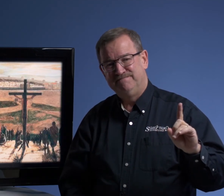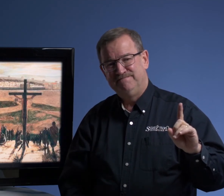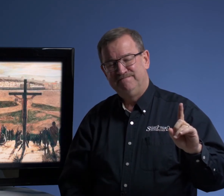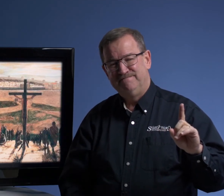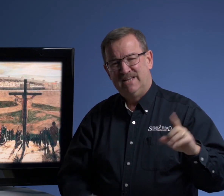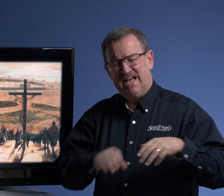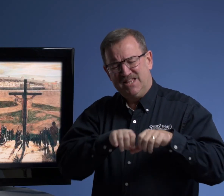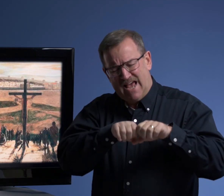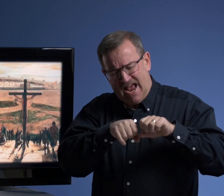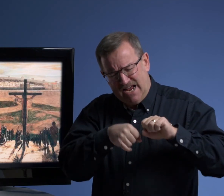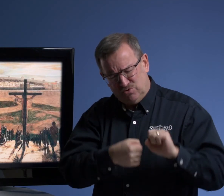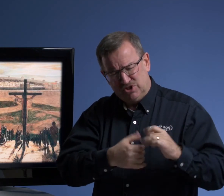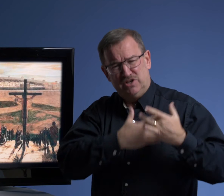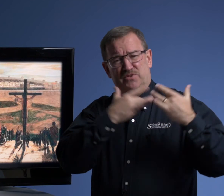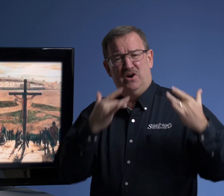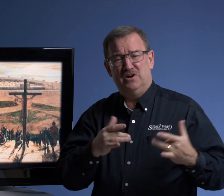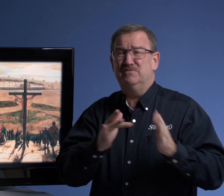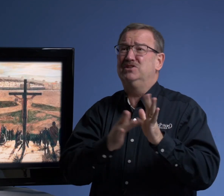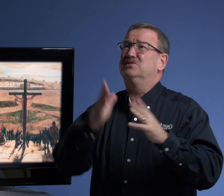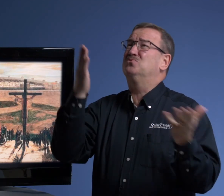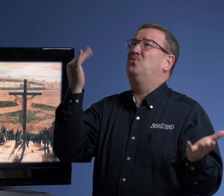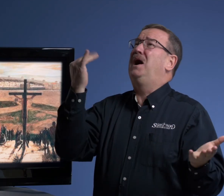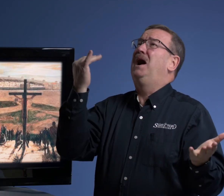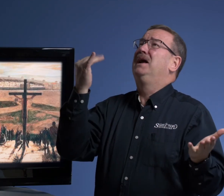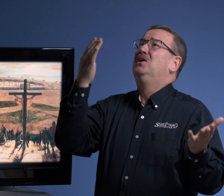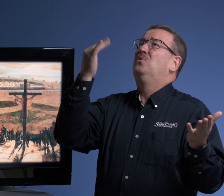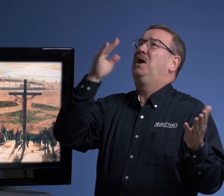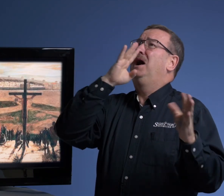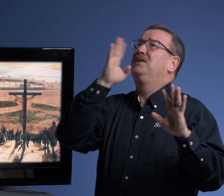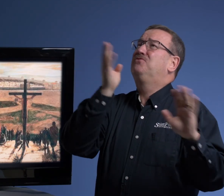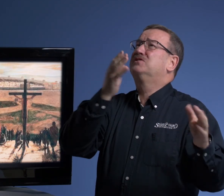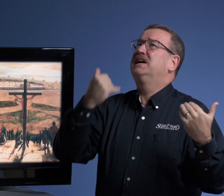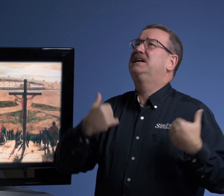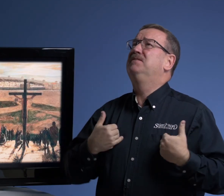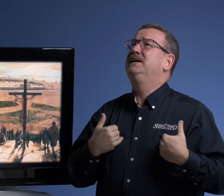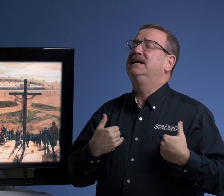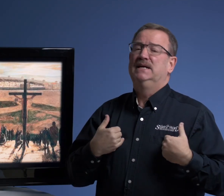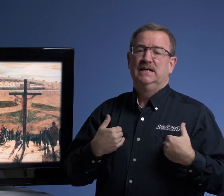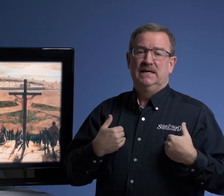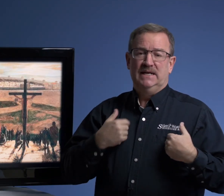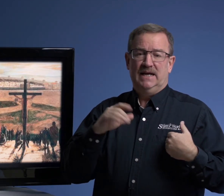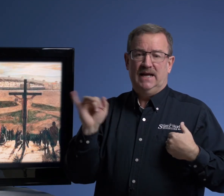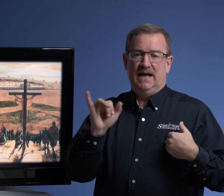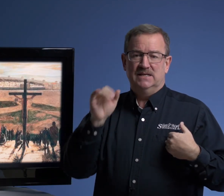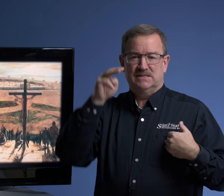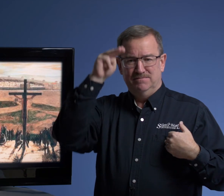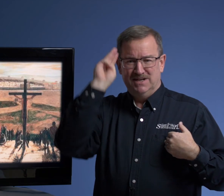And the anguish of the heart of Jesus, why, why forsaken me? As Mary